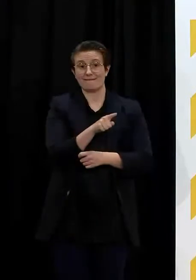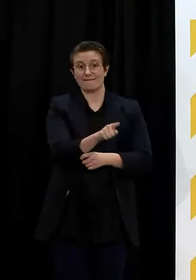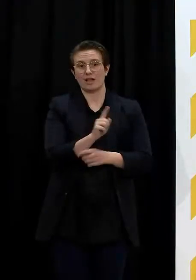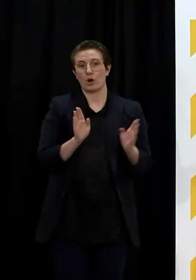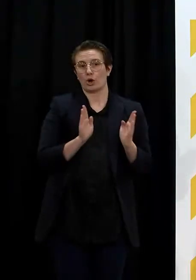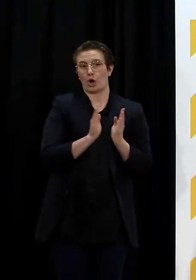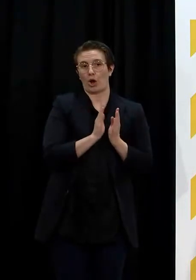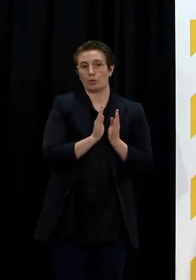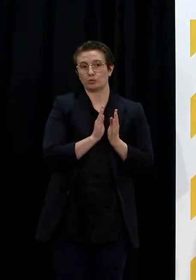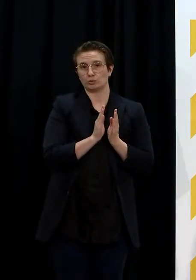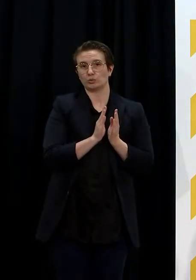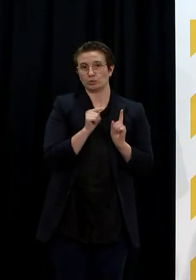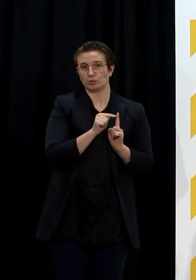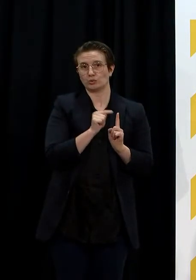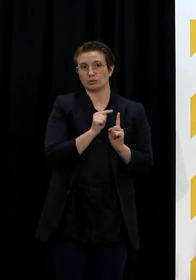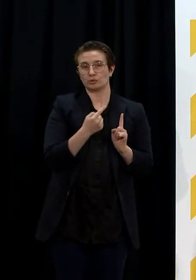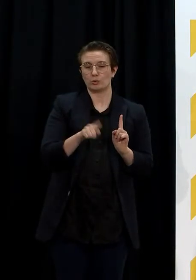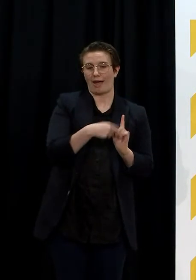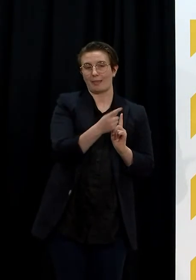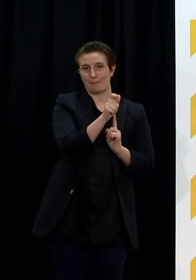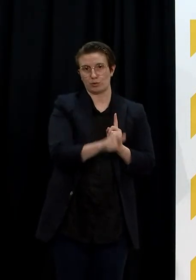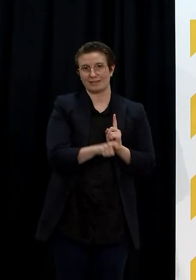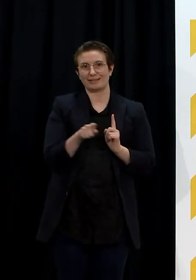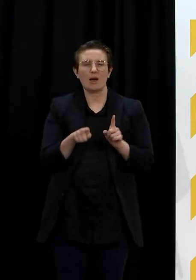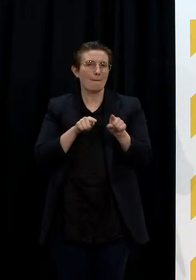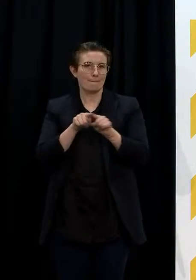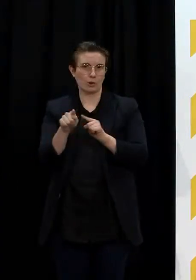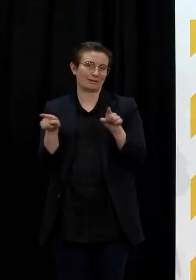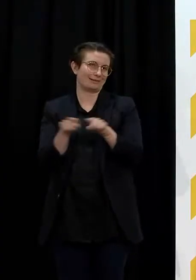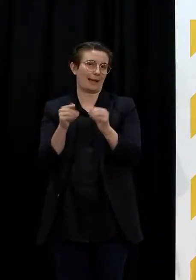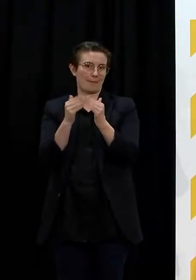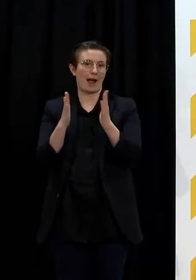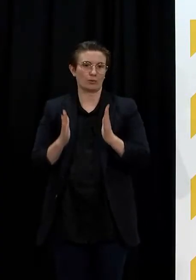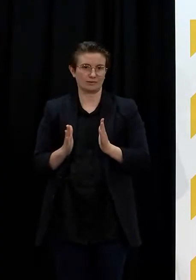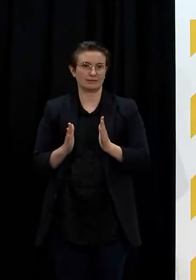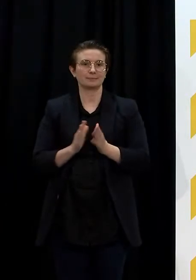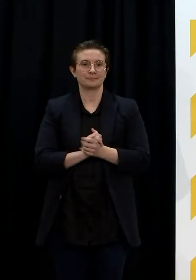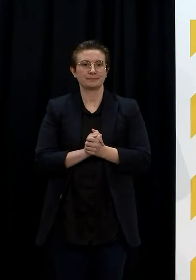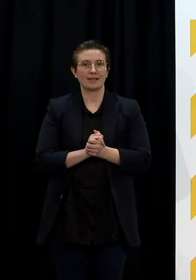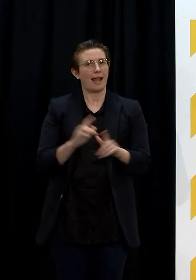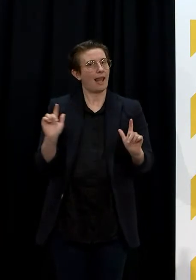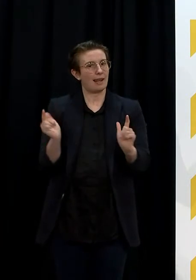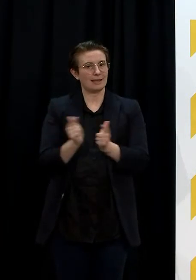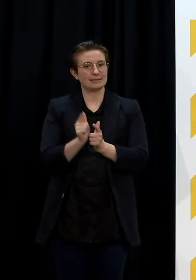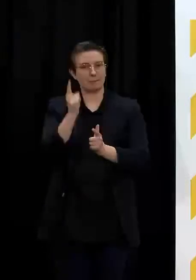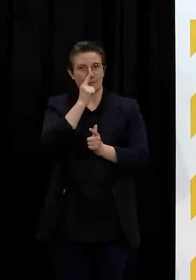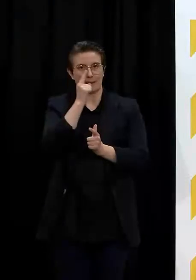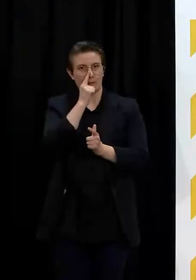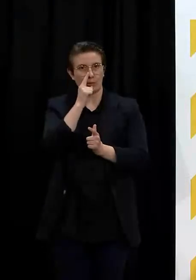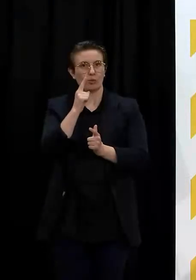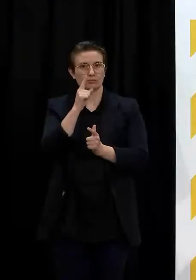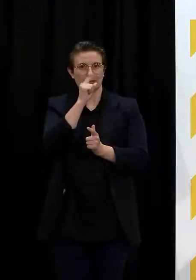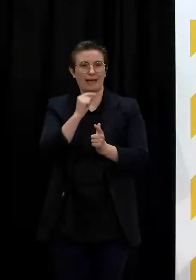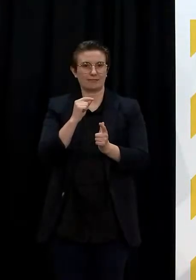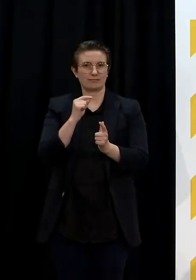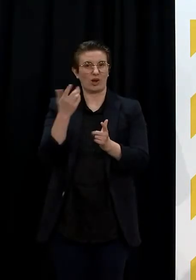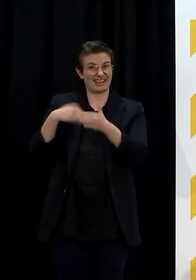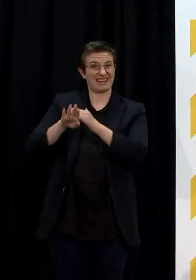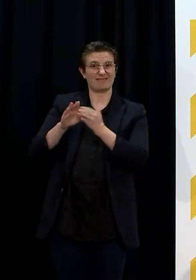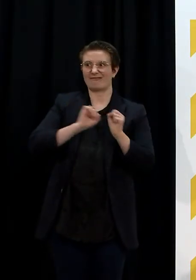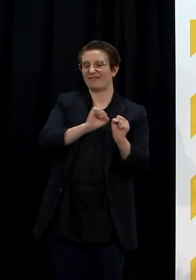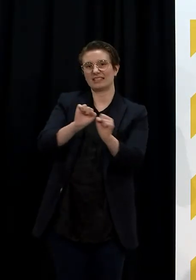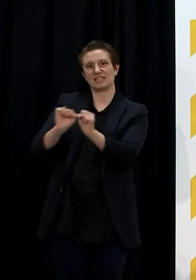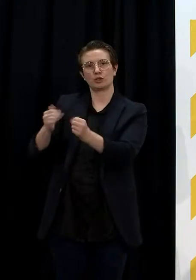yesterday, were considered to be infectious in the community. That is higher than the 25% the previous day. I think the Prime Minister has some updated